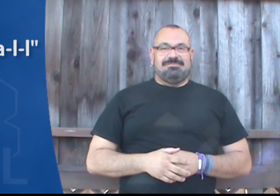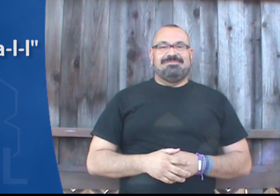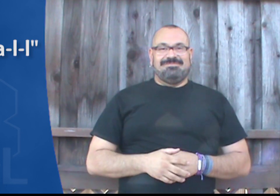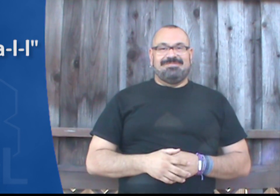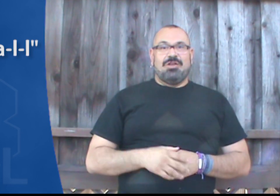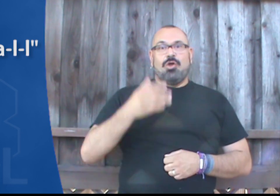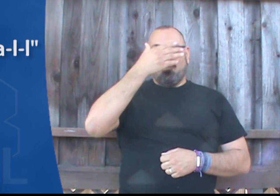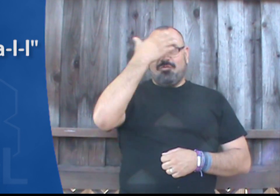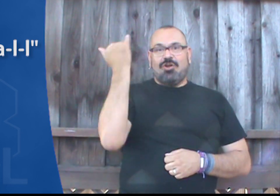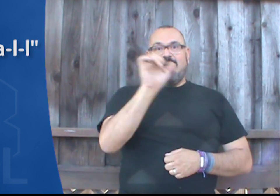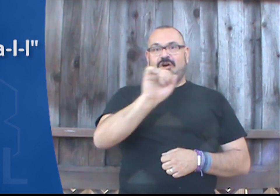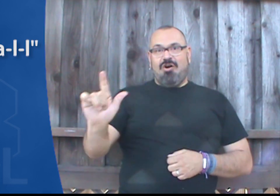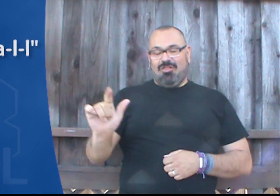forgot all.